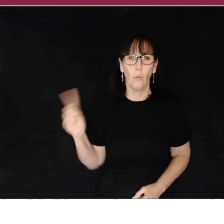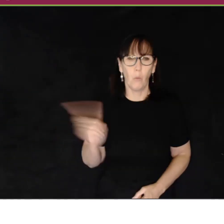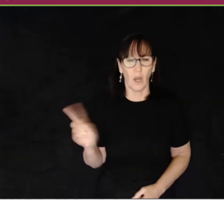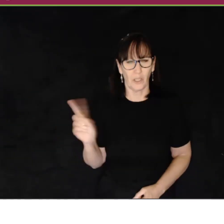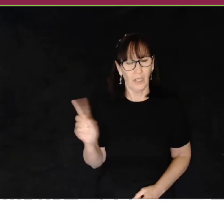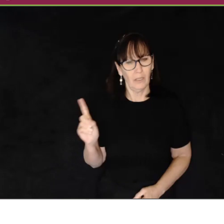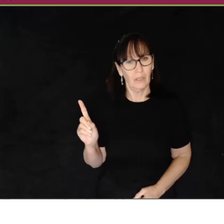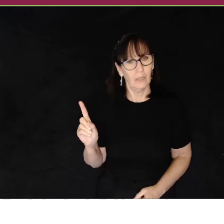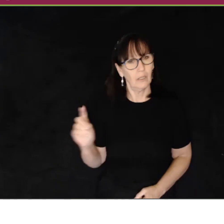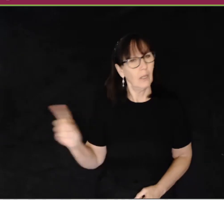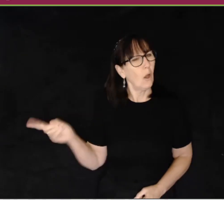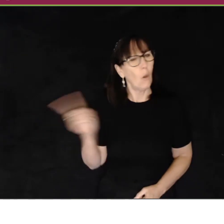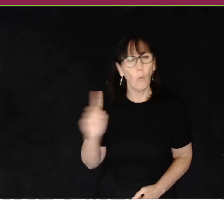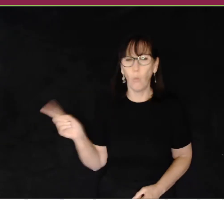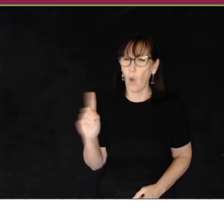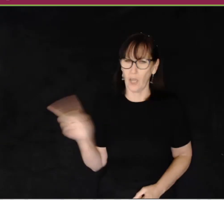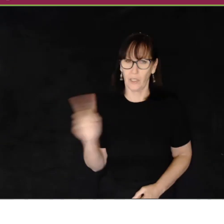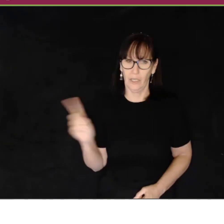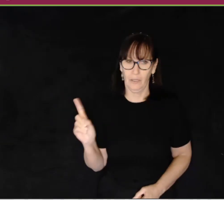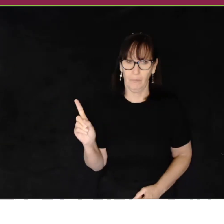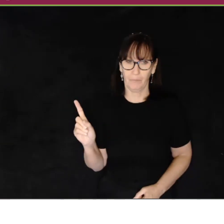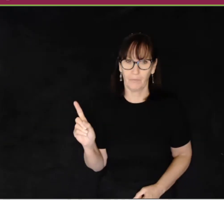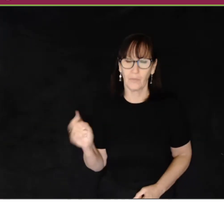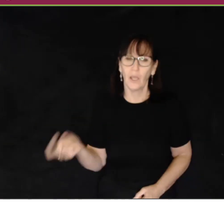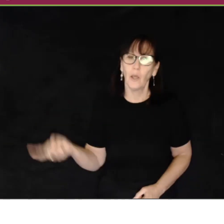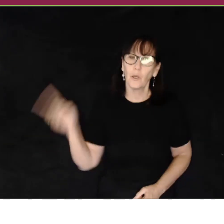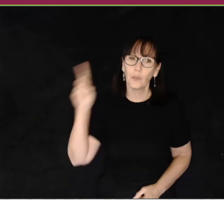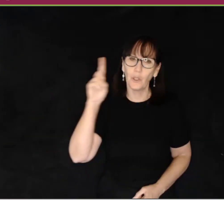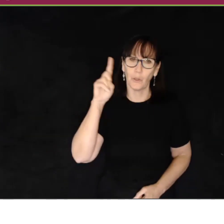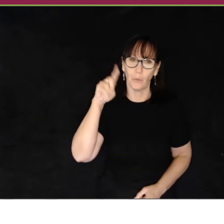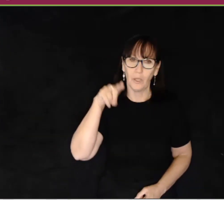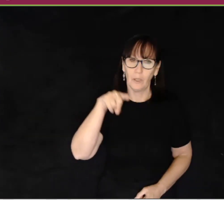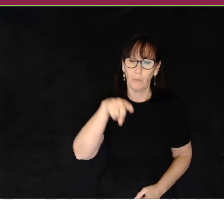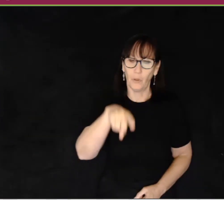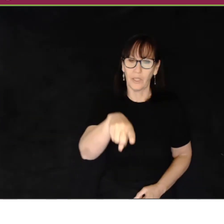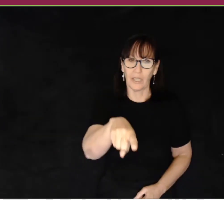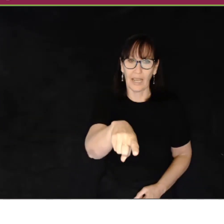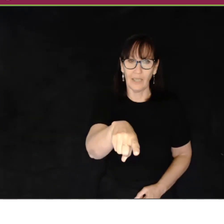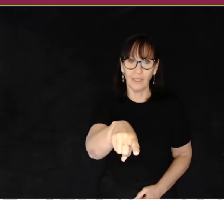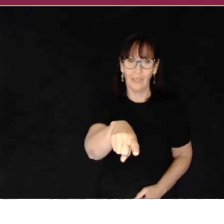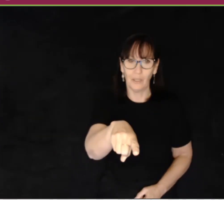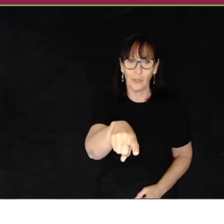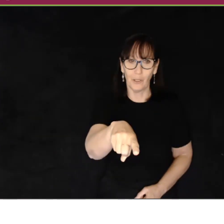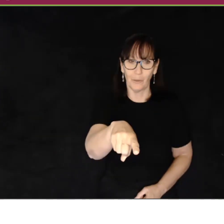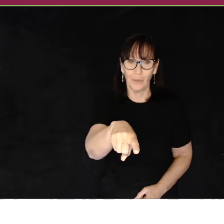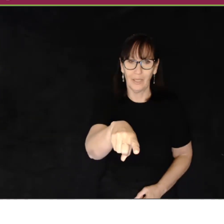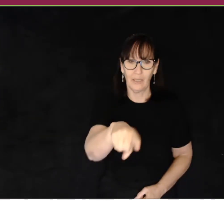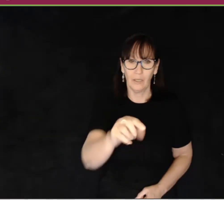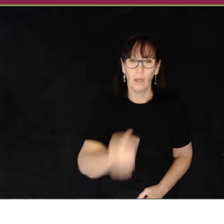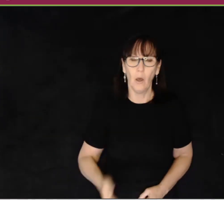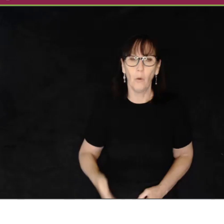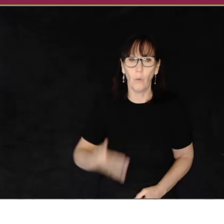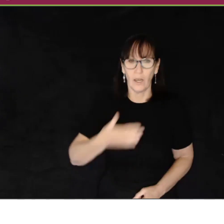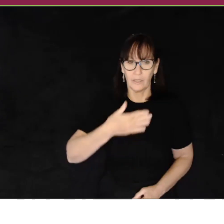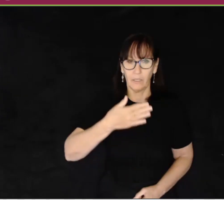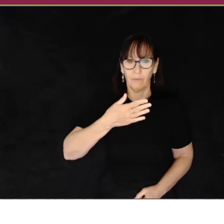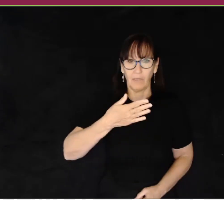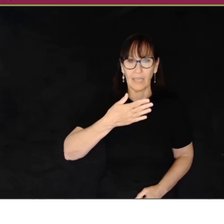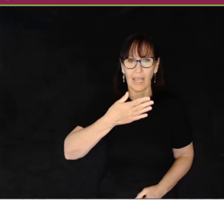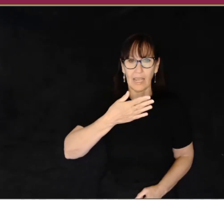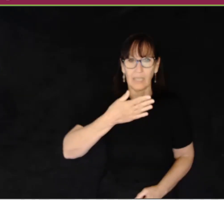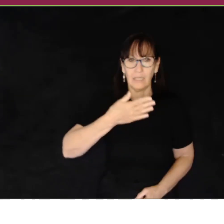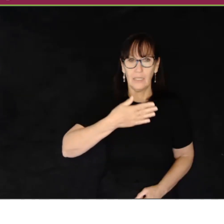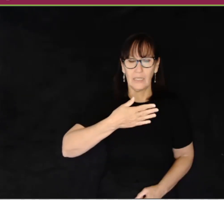What. What. You. Pointing out. You. Want.